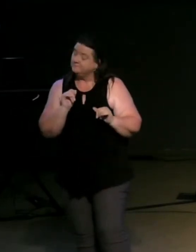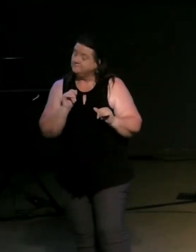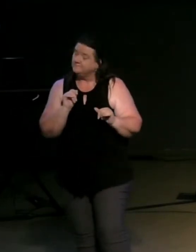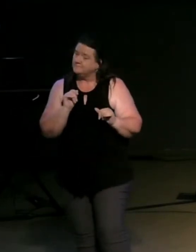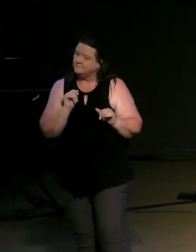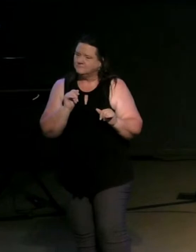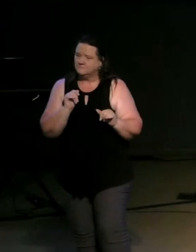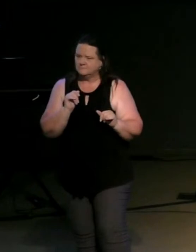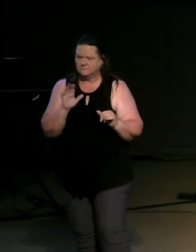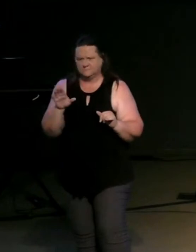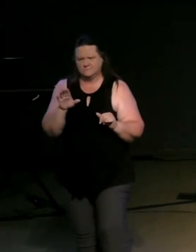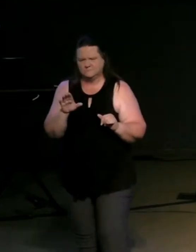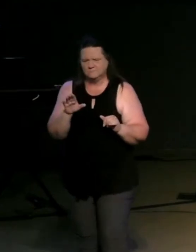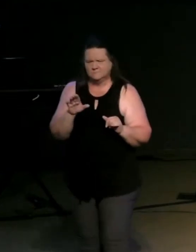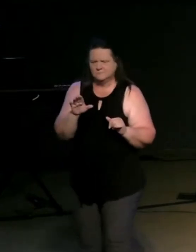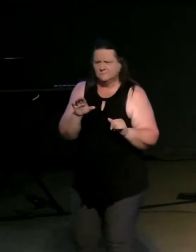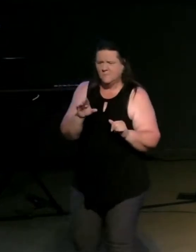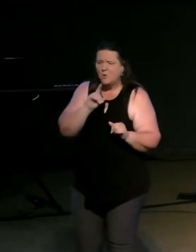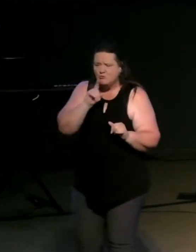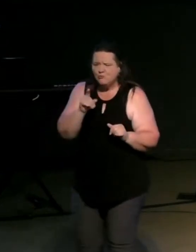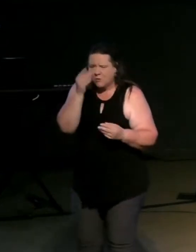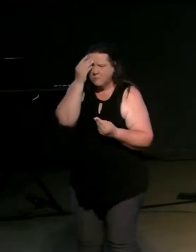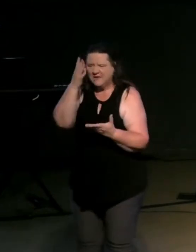true obedience comes from the heart